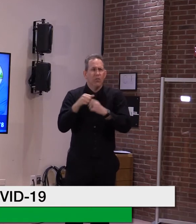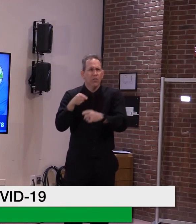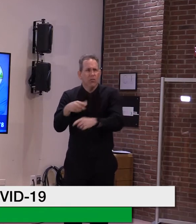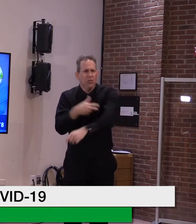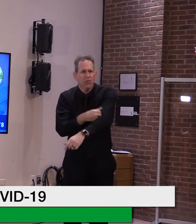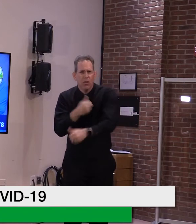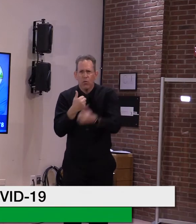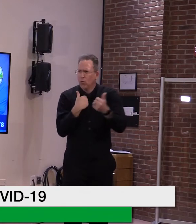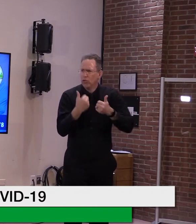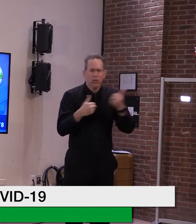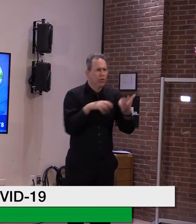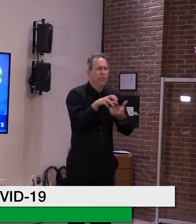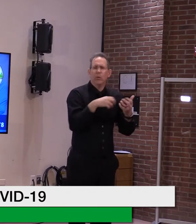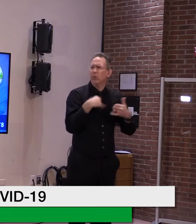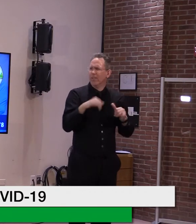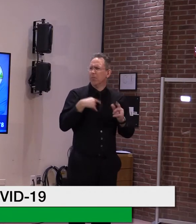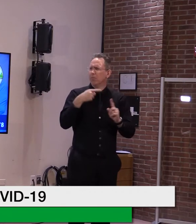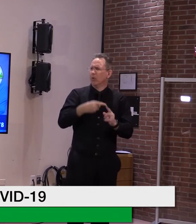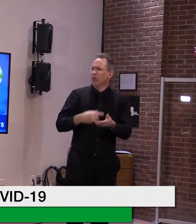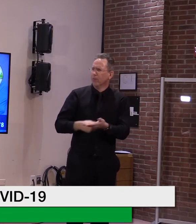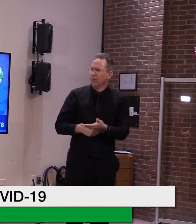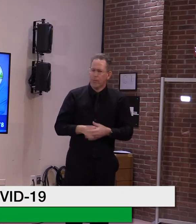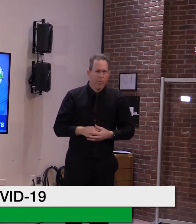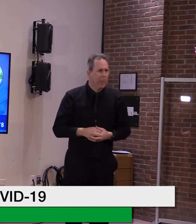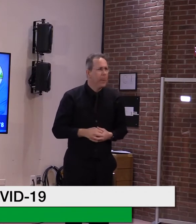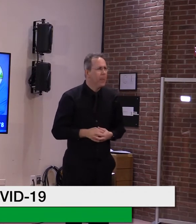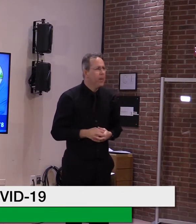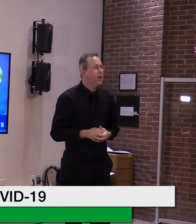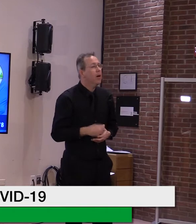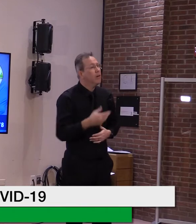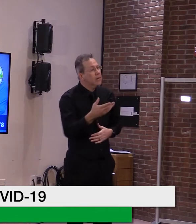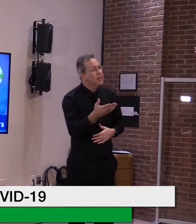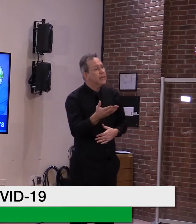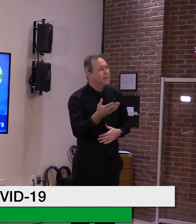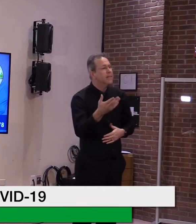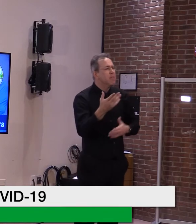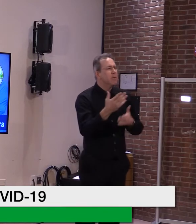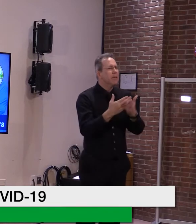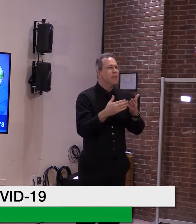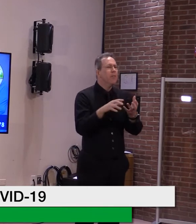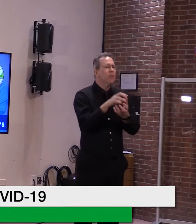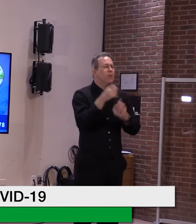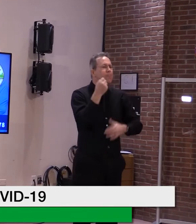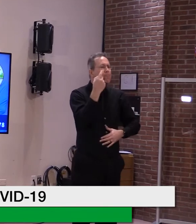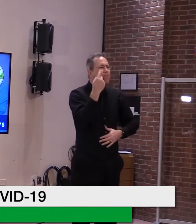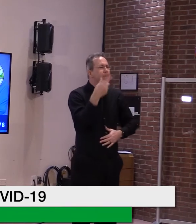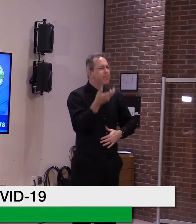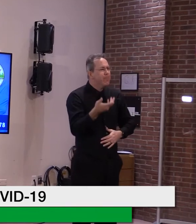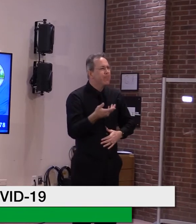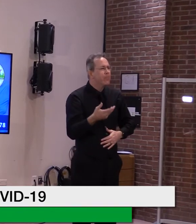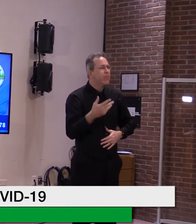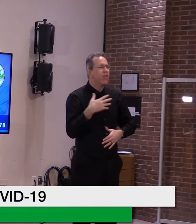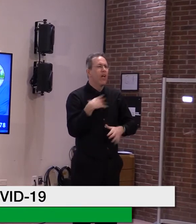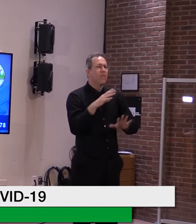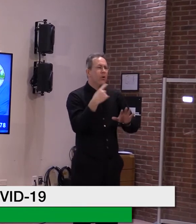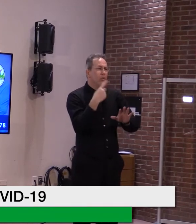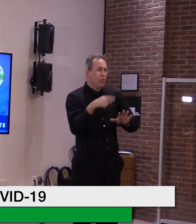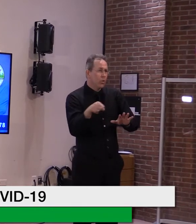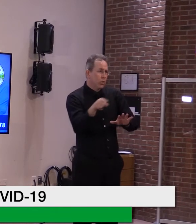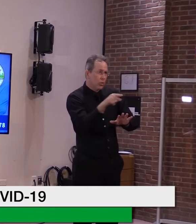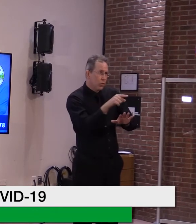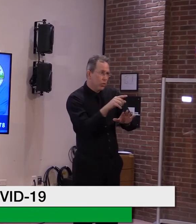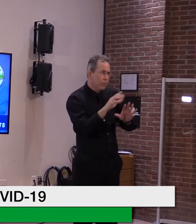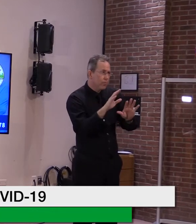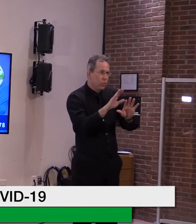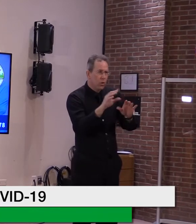on, you know, as I've, as I pointed out to your organization, pretty clear of what, what we're doing and